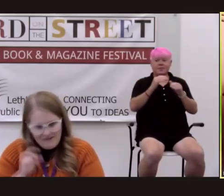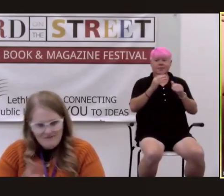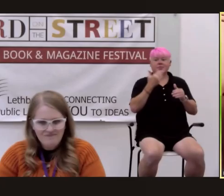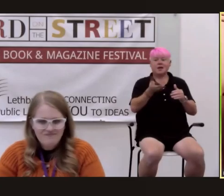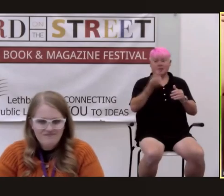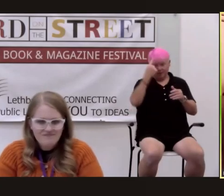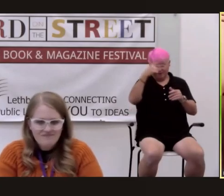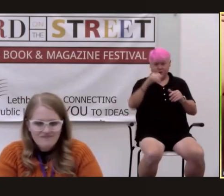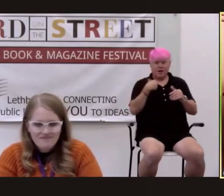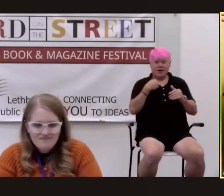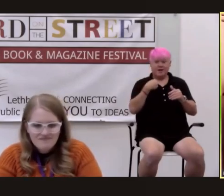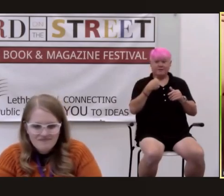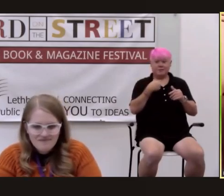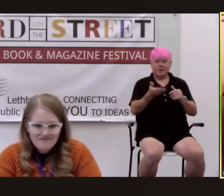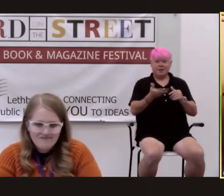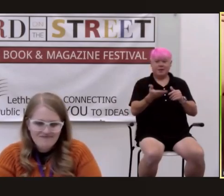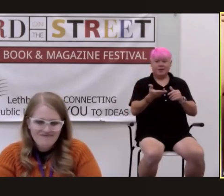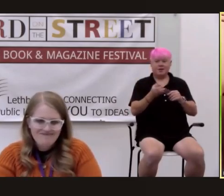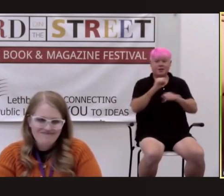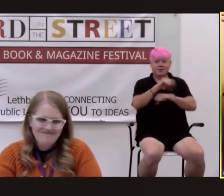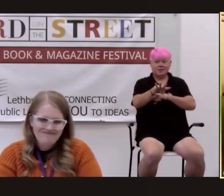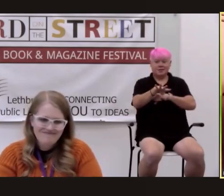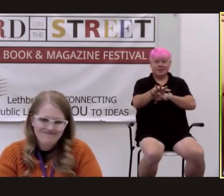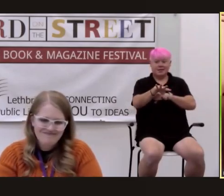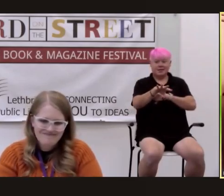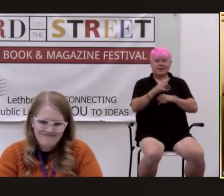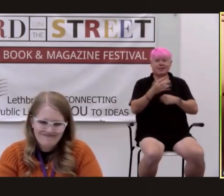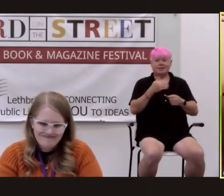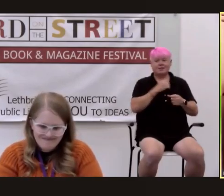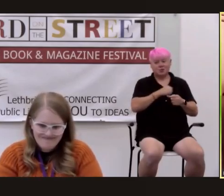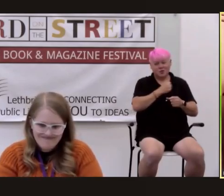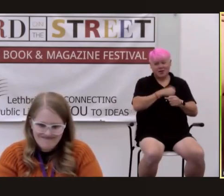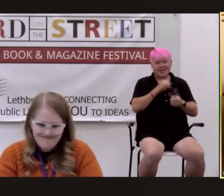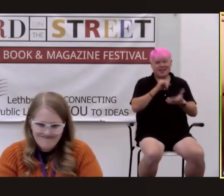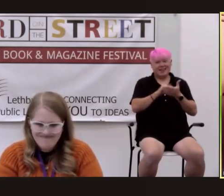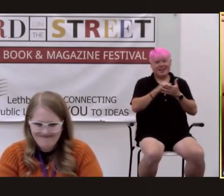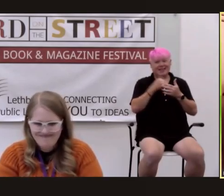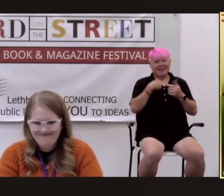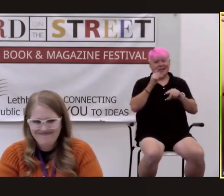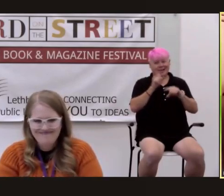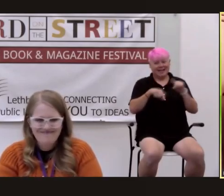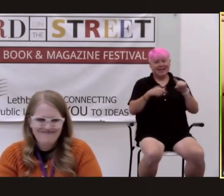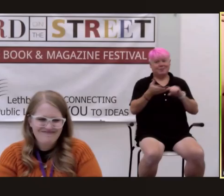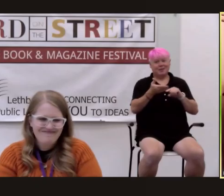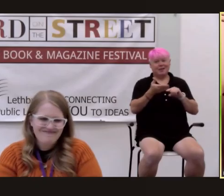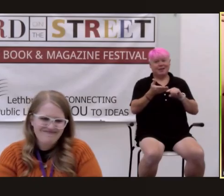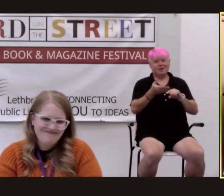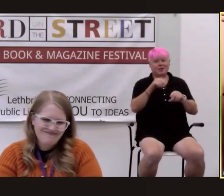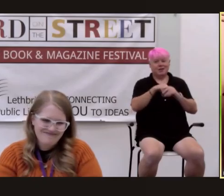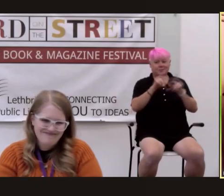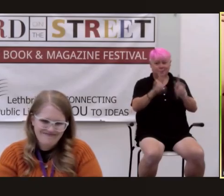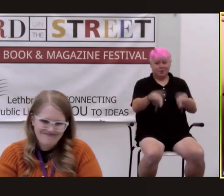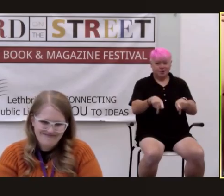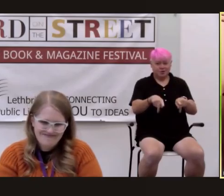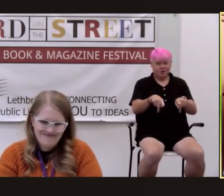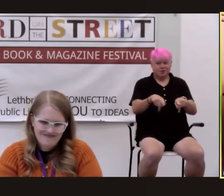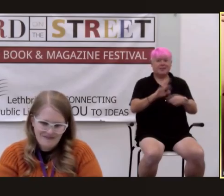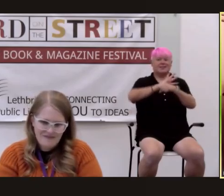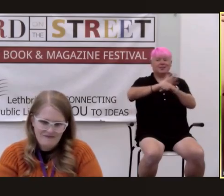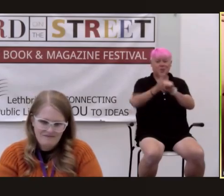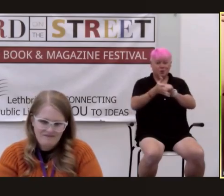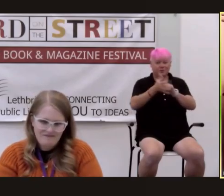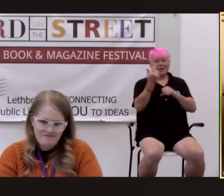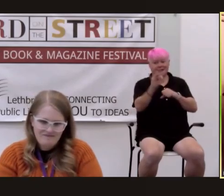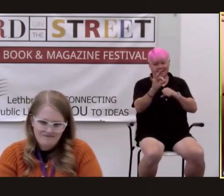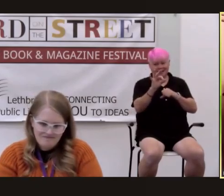i send my regrets for not being there in person obviously everybody knows why it's covet 19 i had an absolutely spectacular